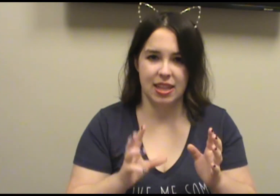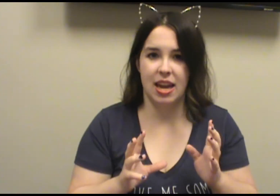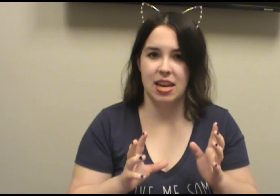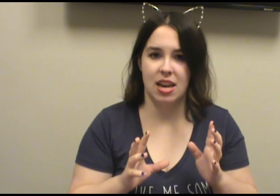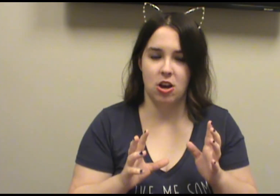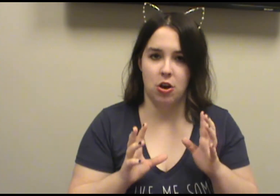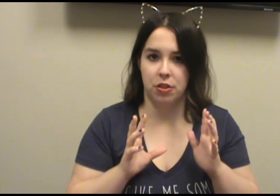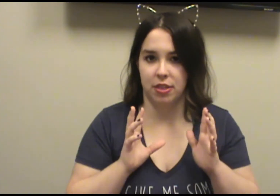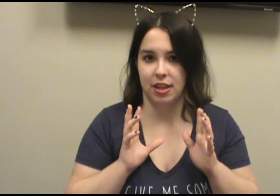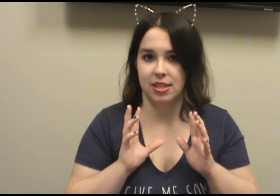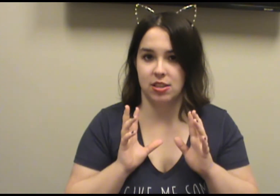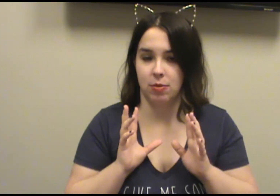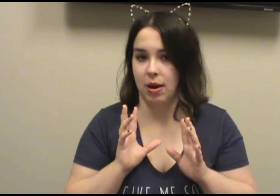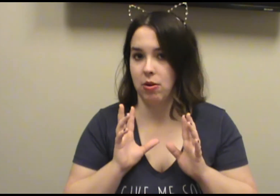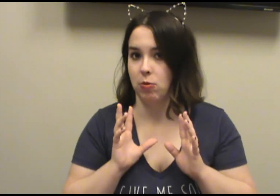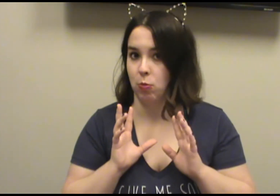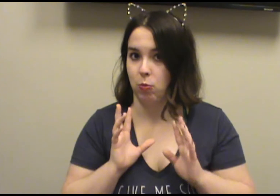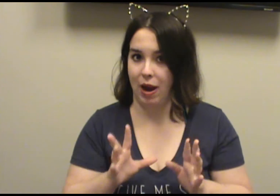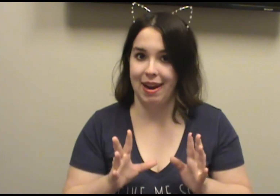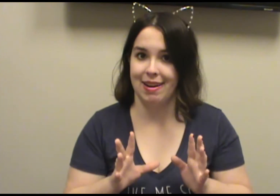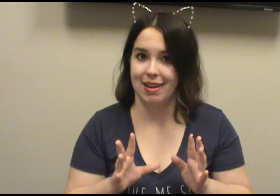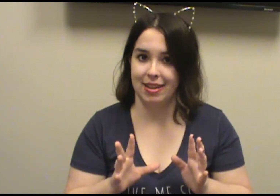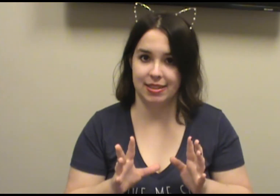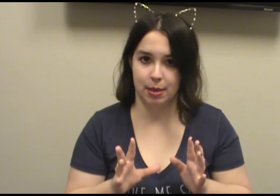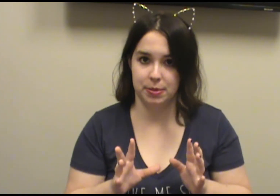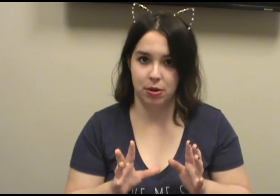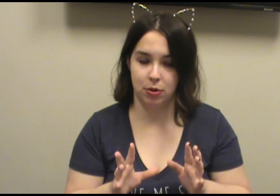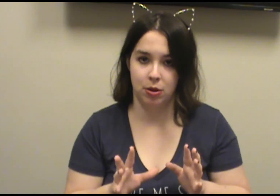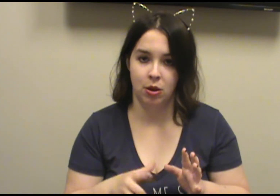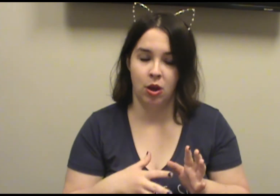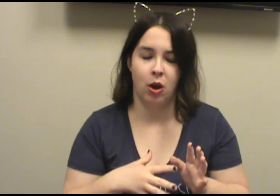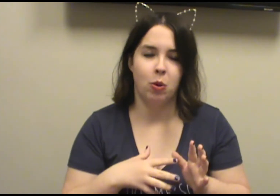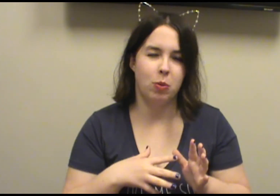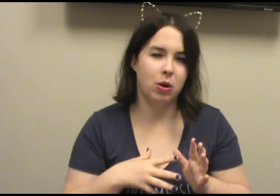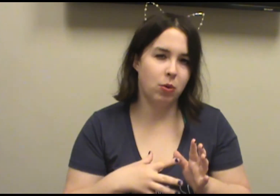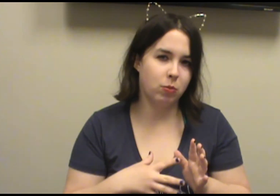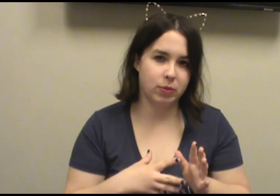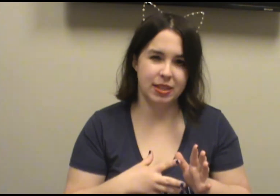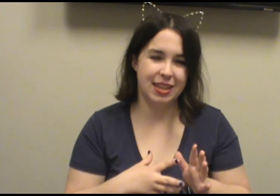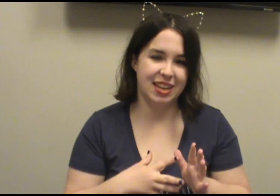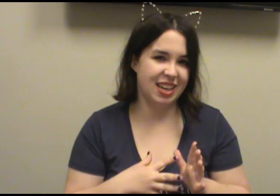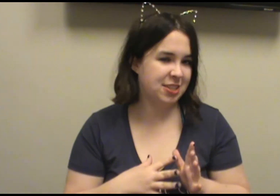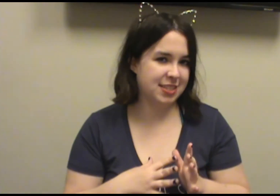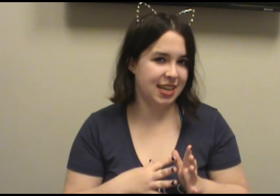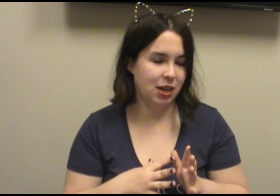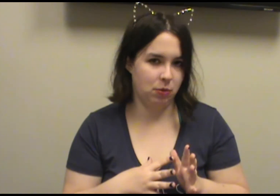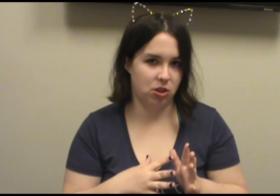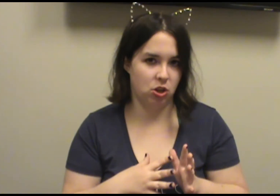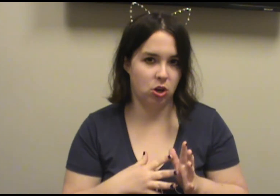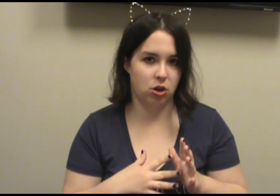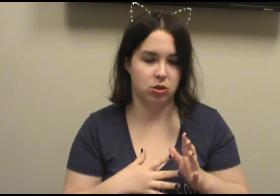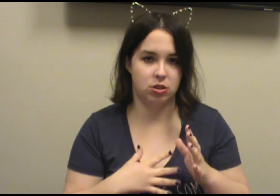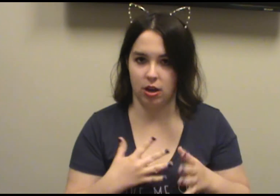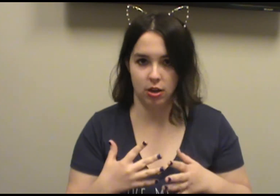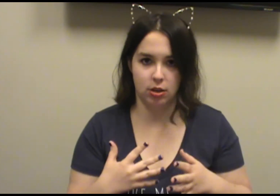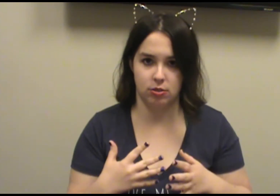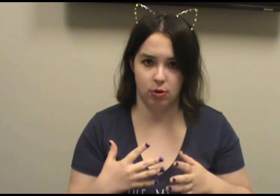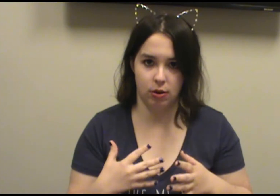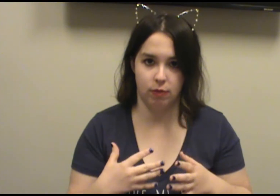then, all the things around Rain in this episode were really interesting, with her daughter sort of